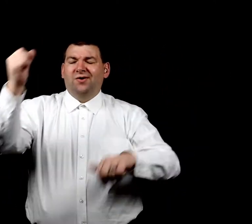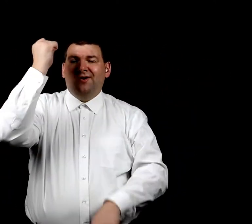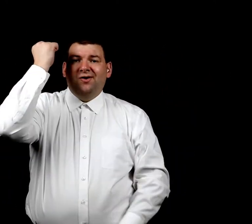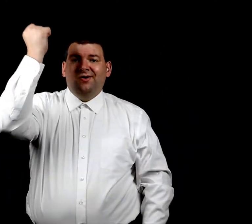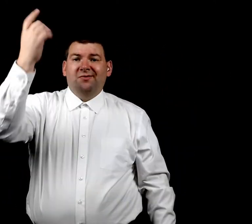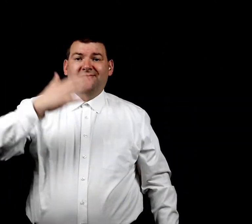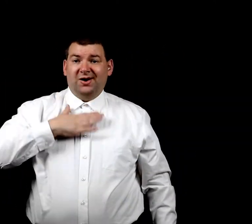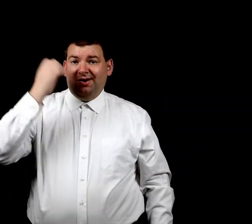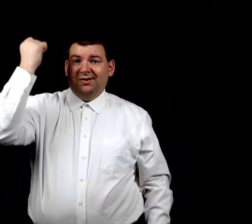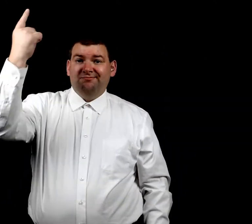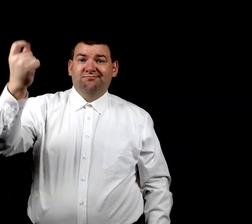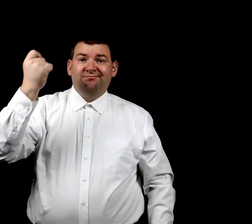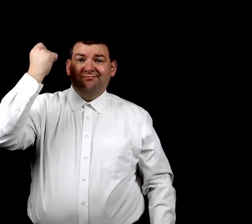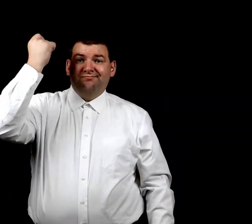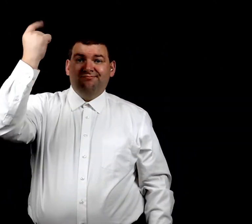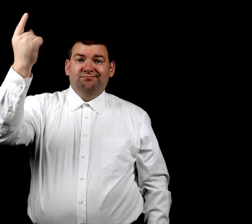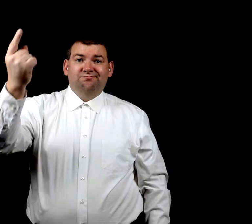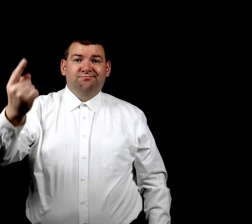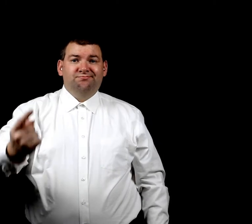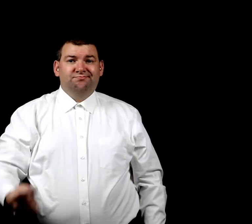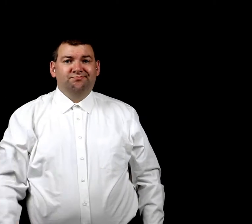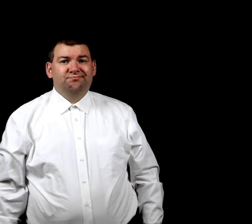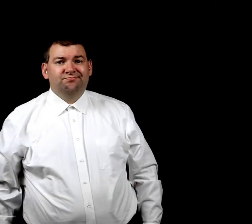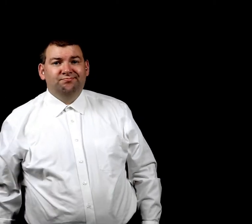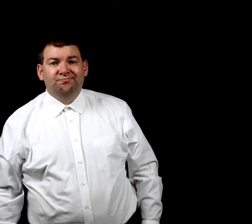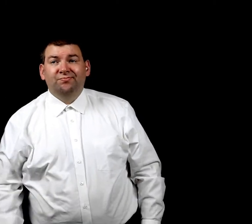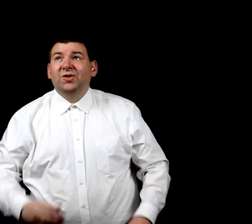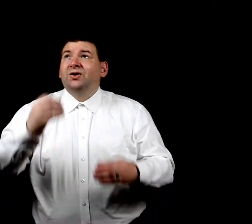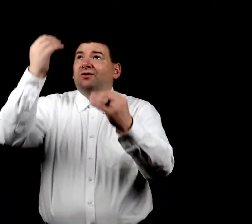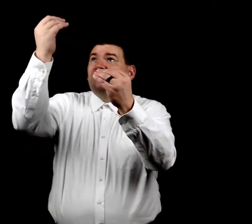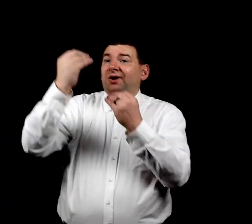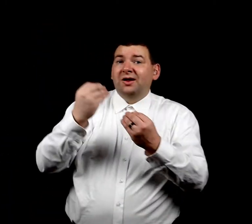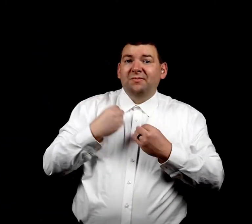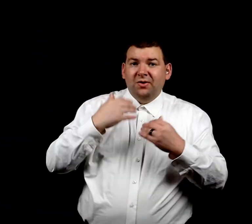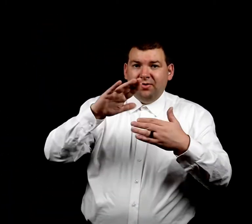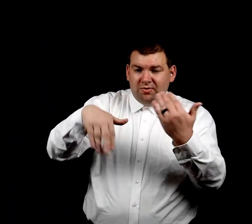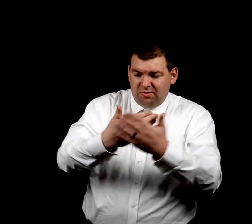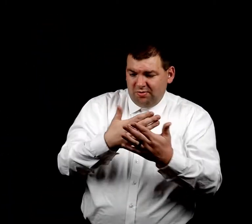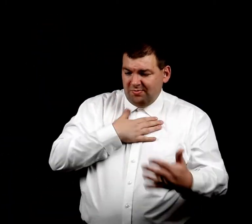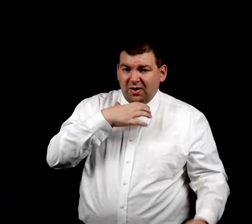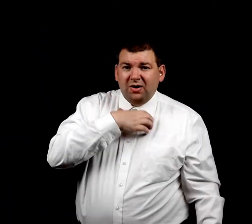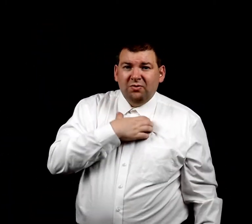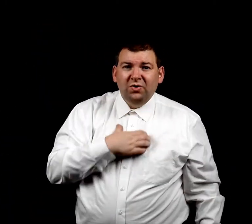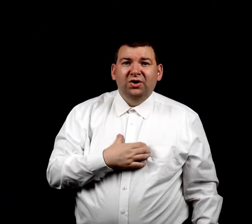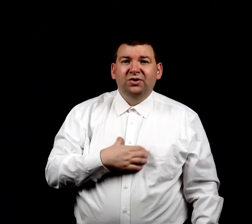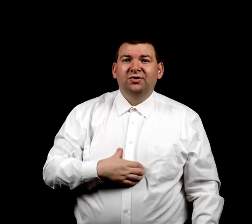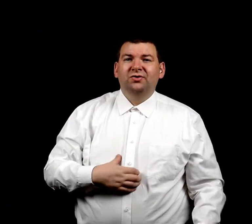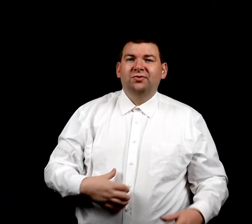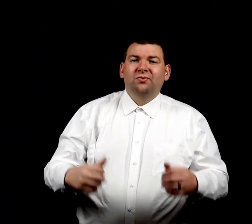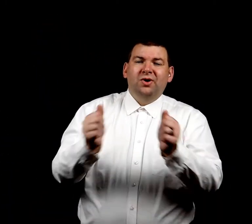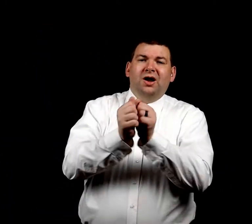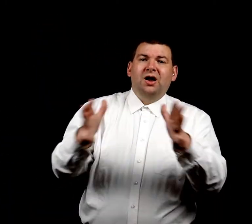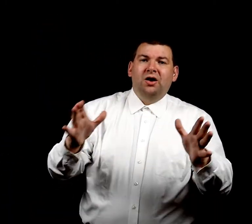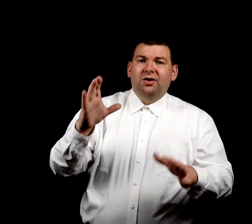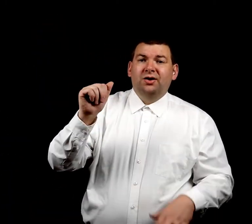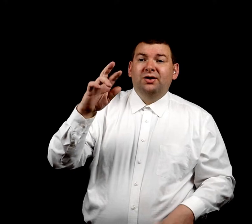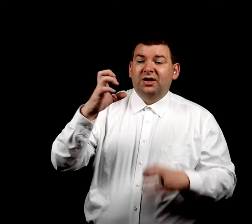that were far beyond compare To grant my every wish without